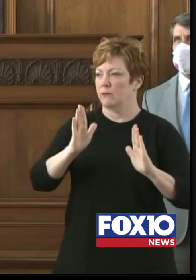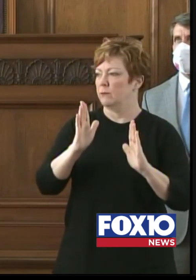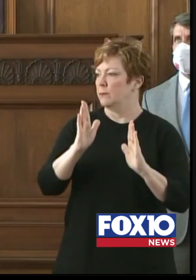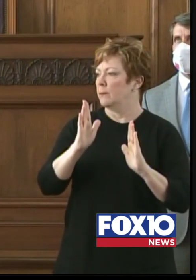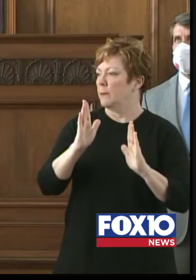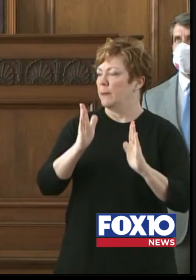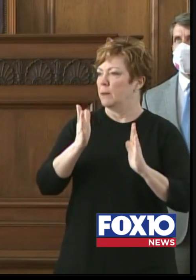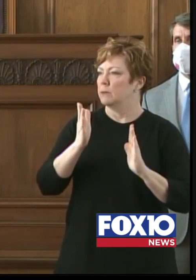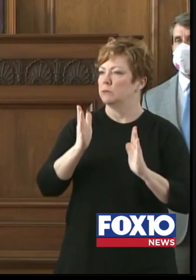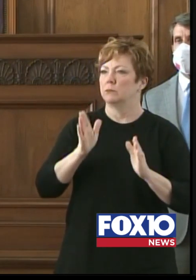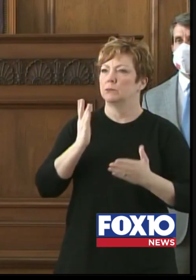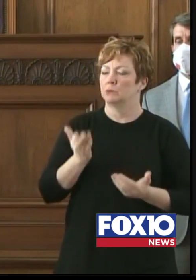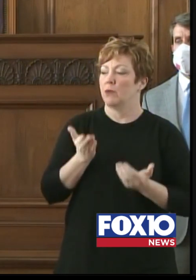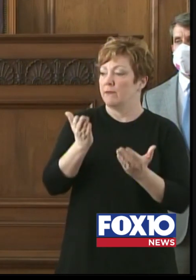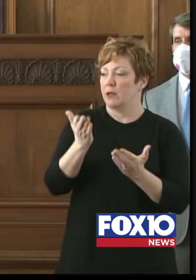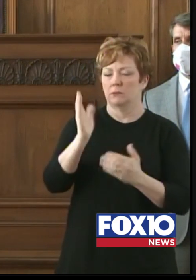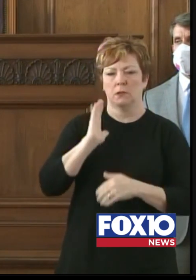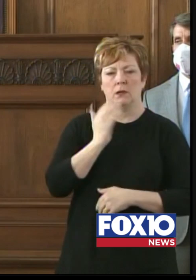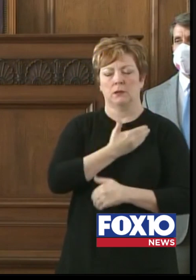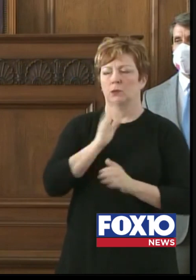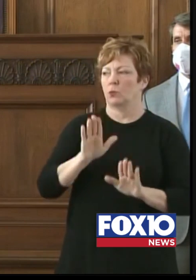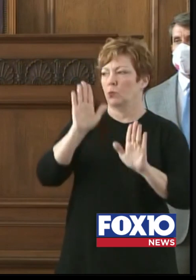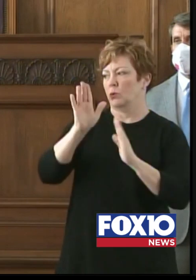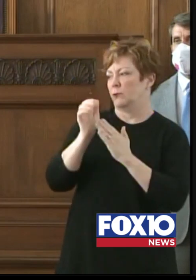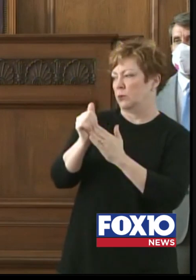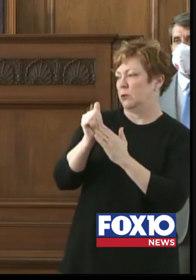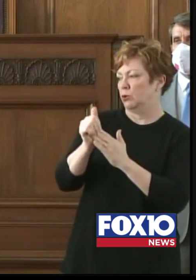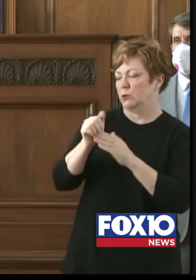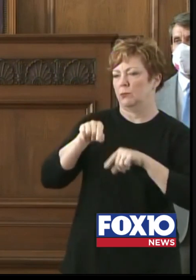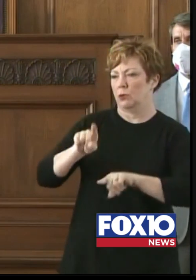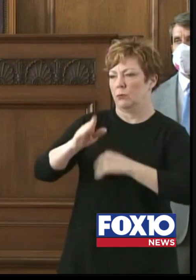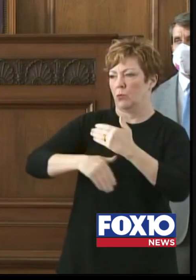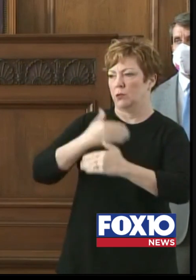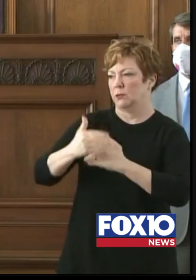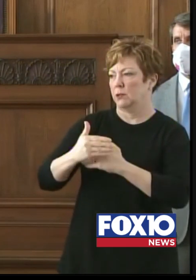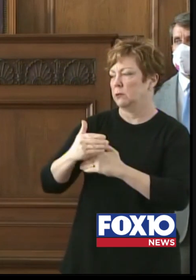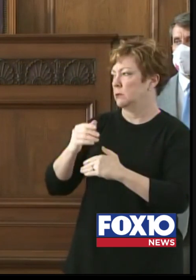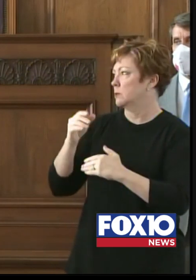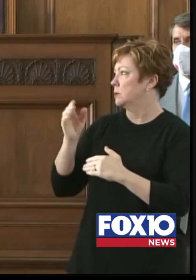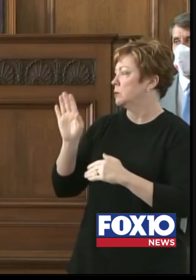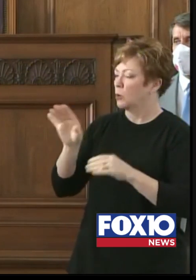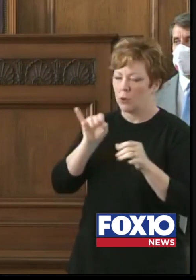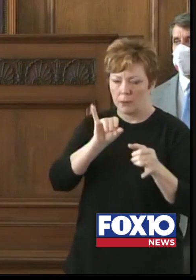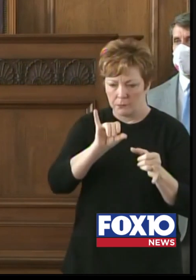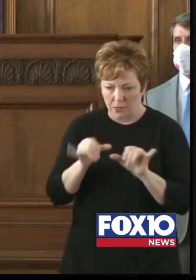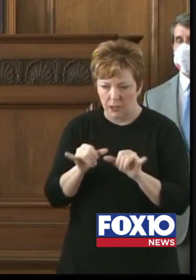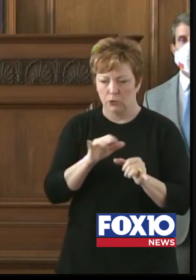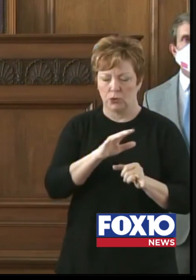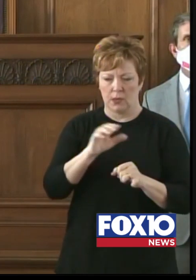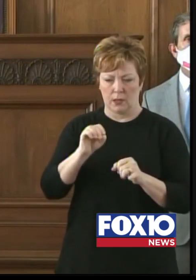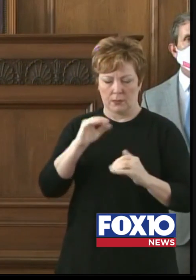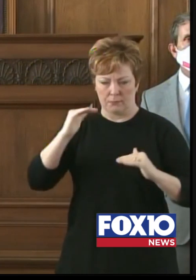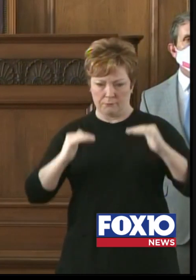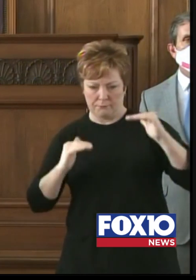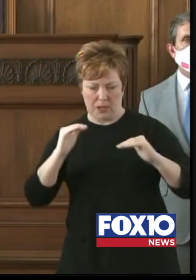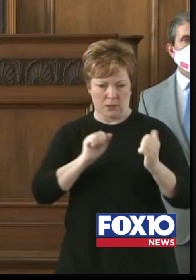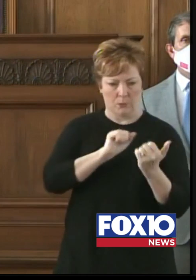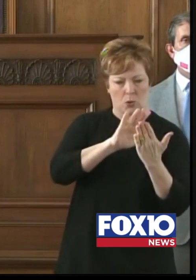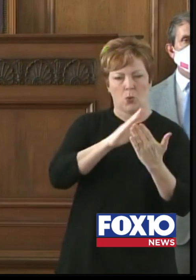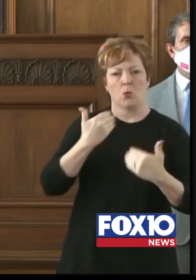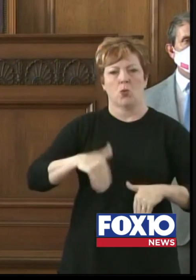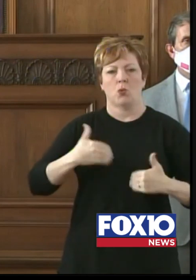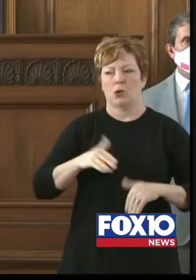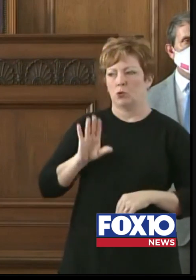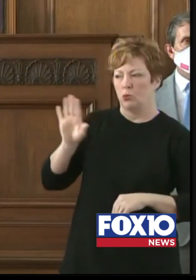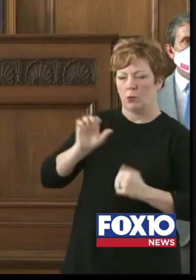us during this process. Your measured and balanced approach have given the people